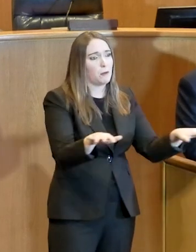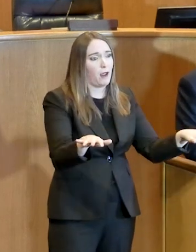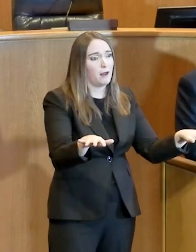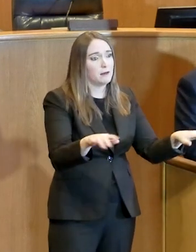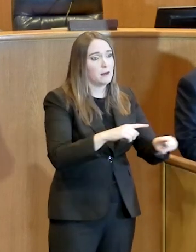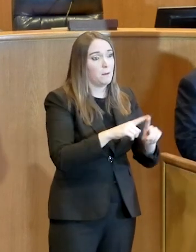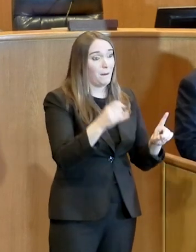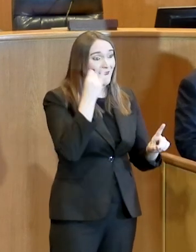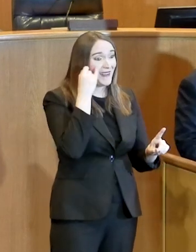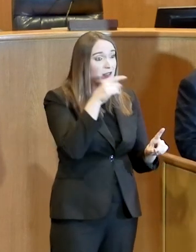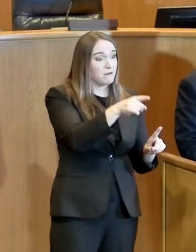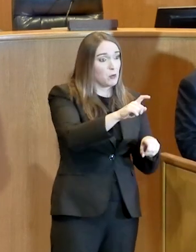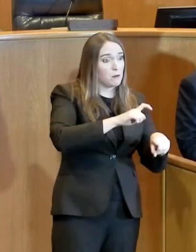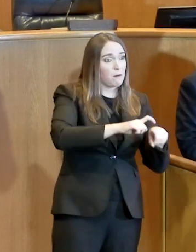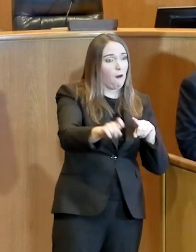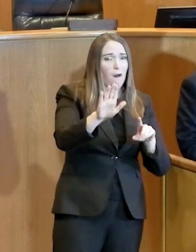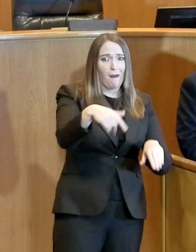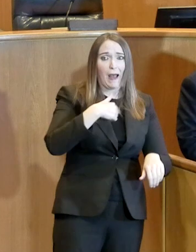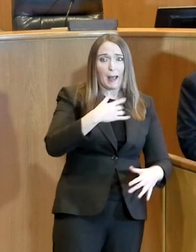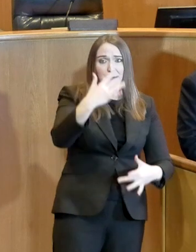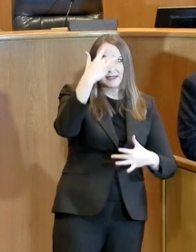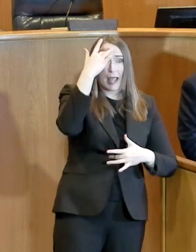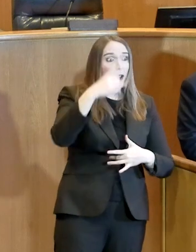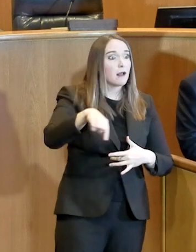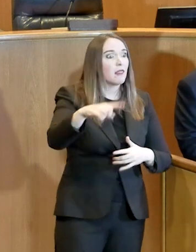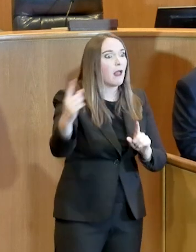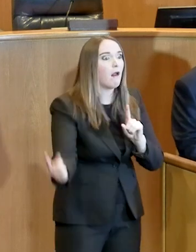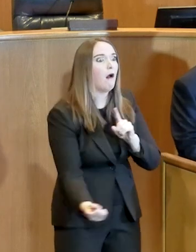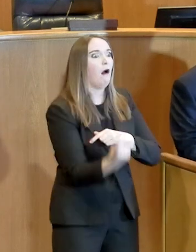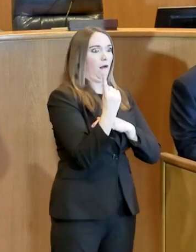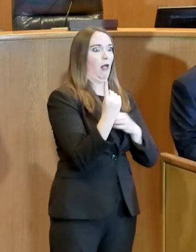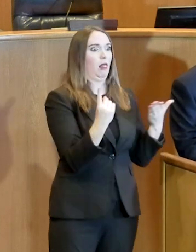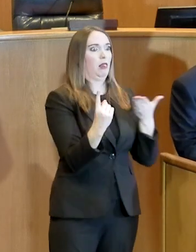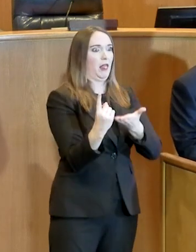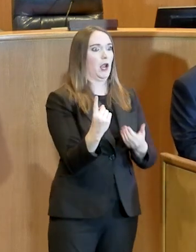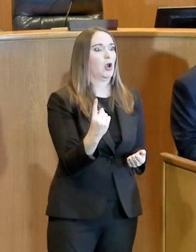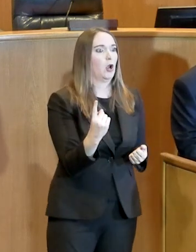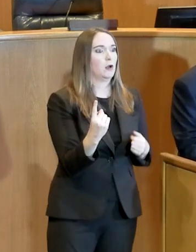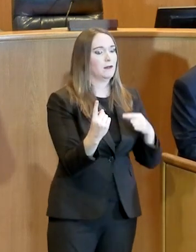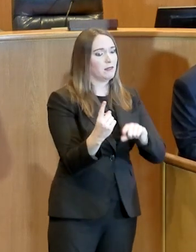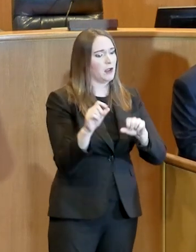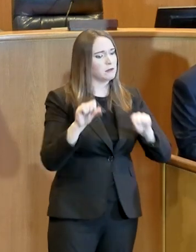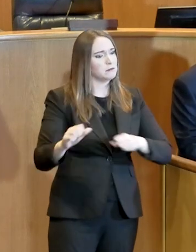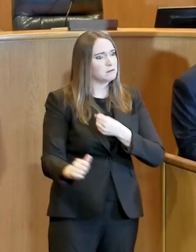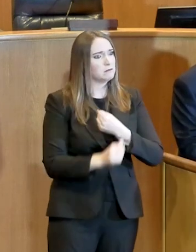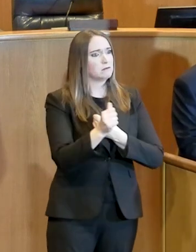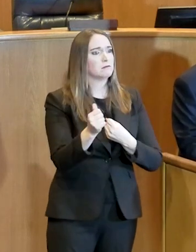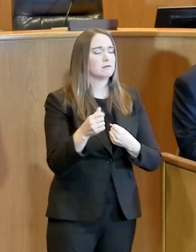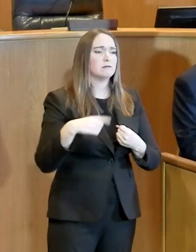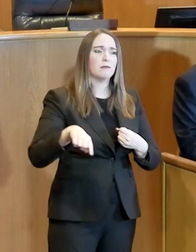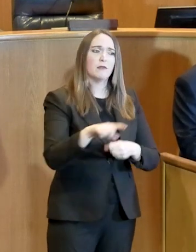risk. Let us remember them as they work so hard for us.